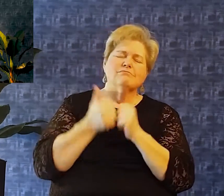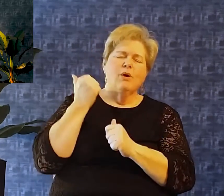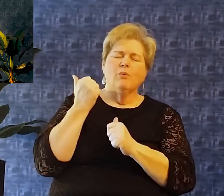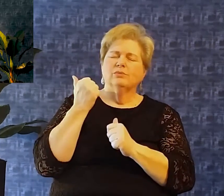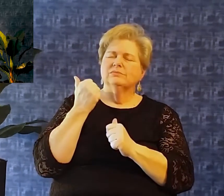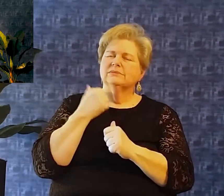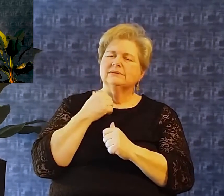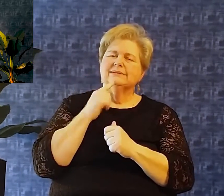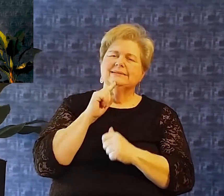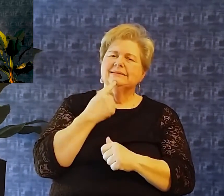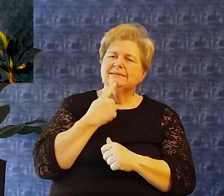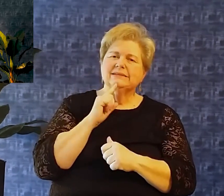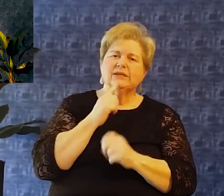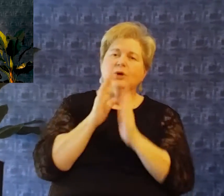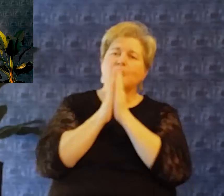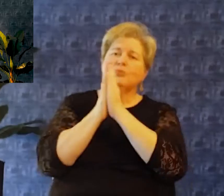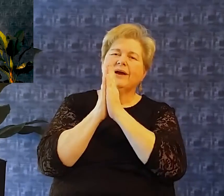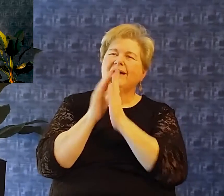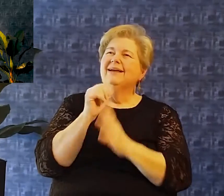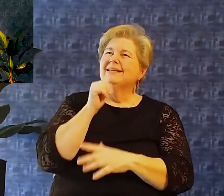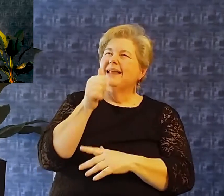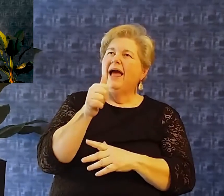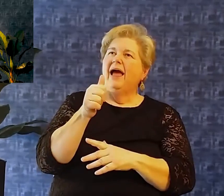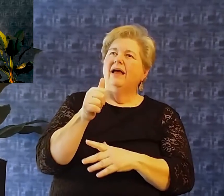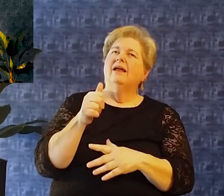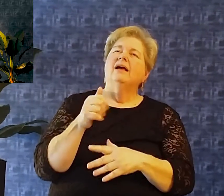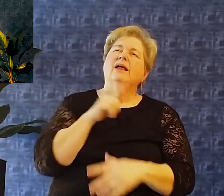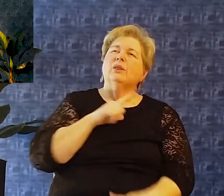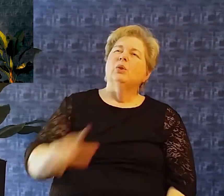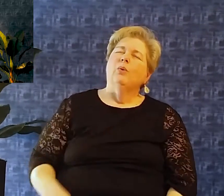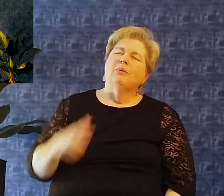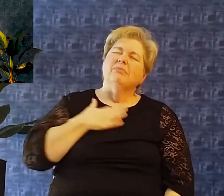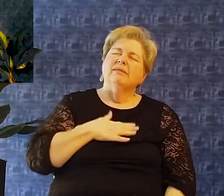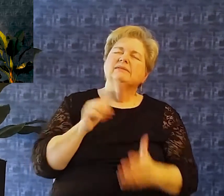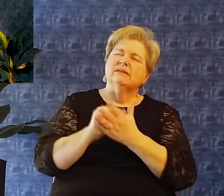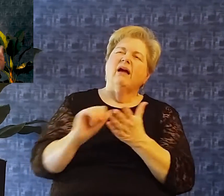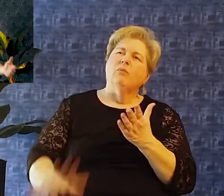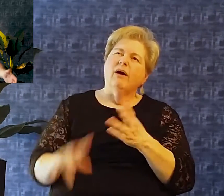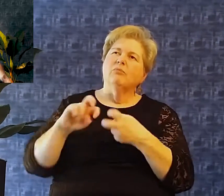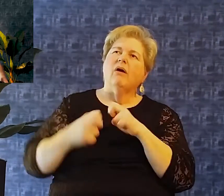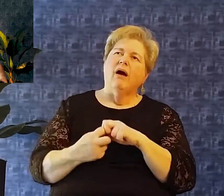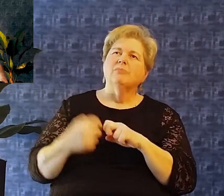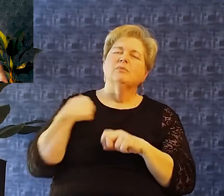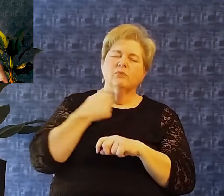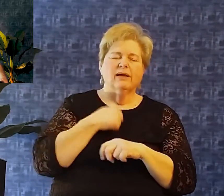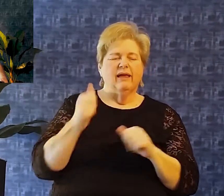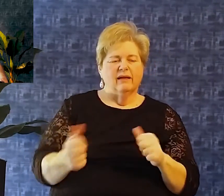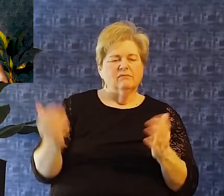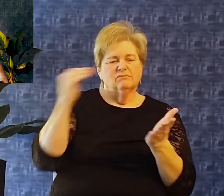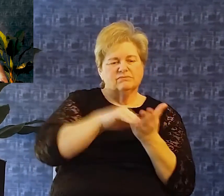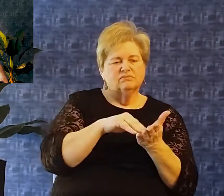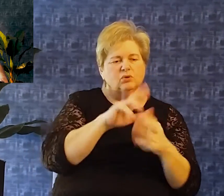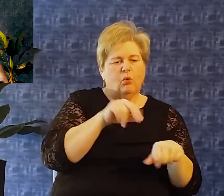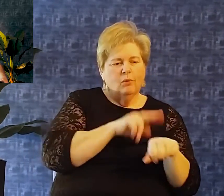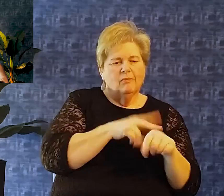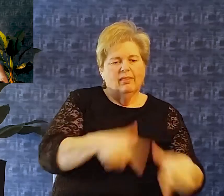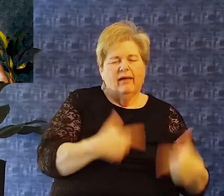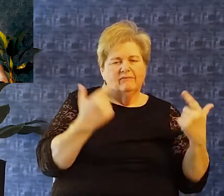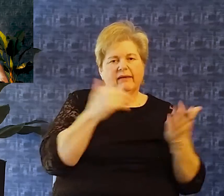our ultimate prayer Is not just lord deliver us from this problem So that we can go back to